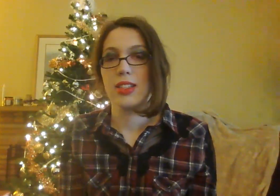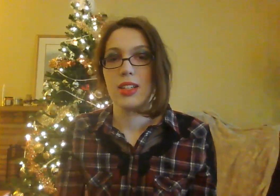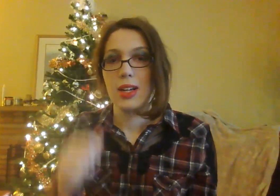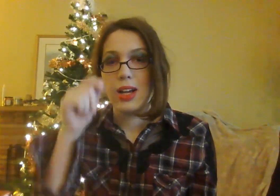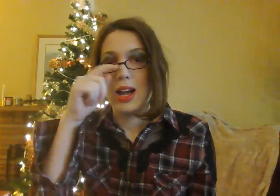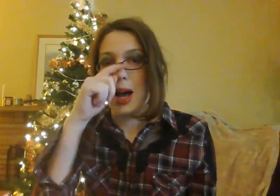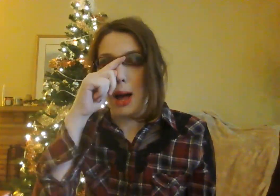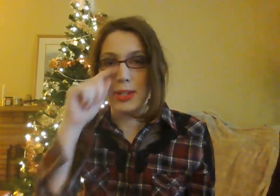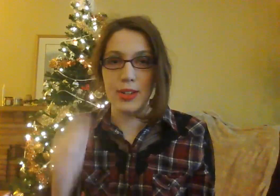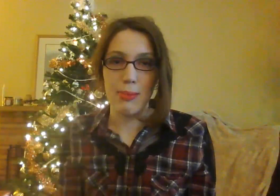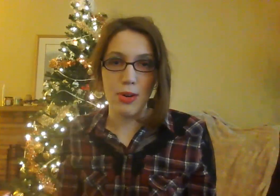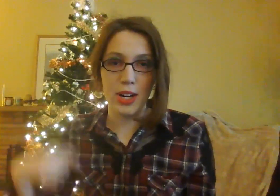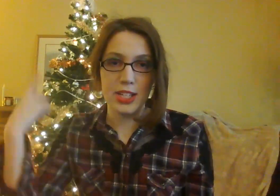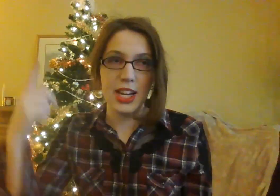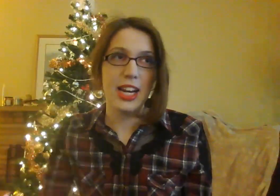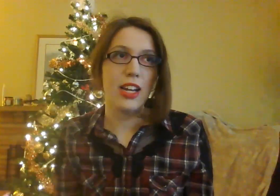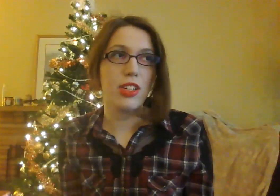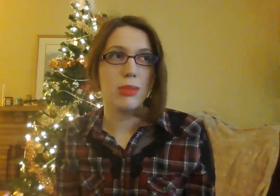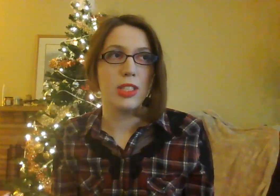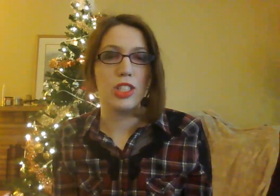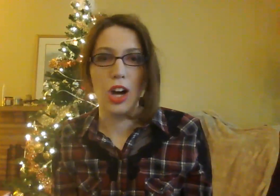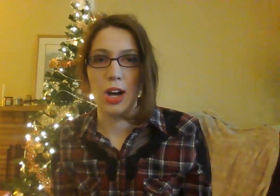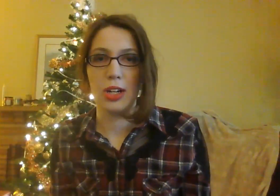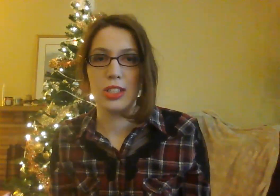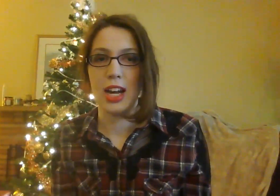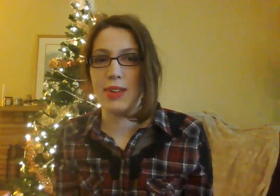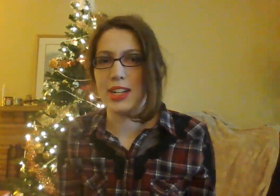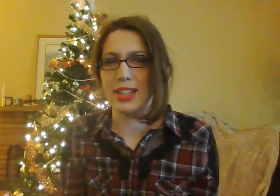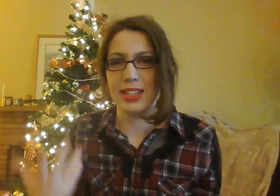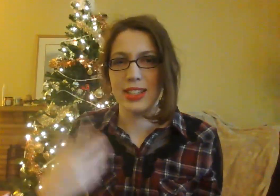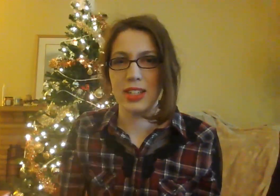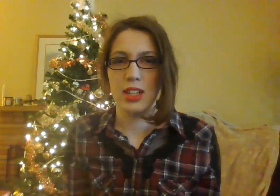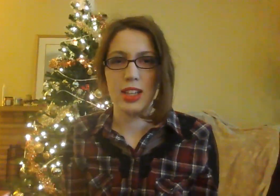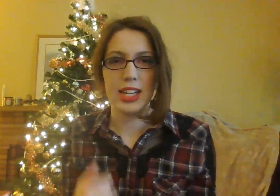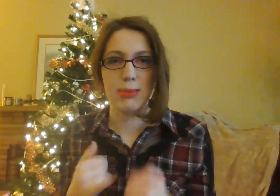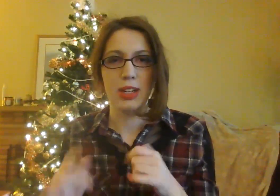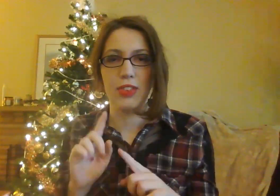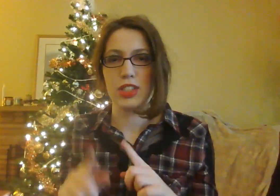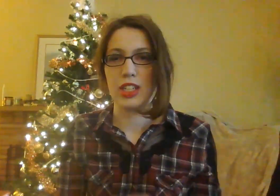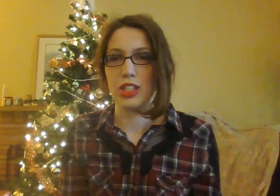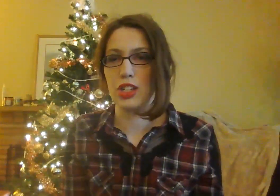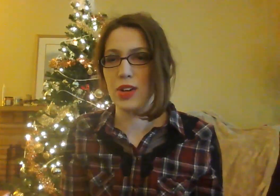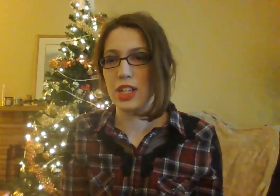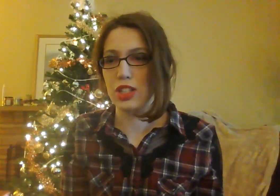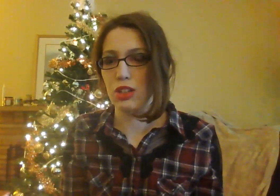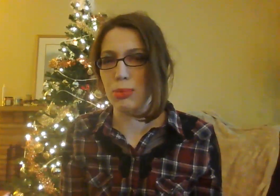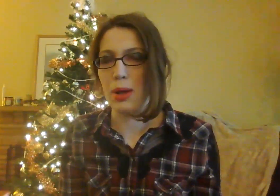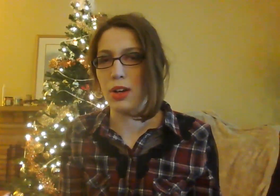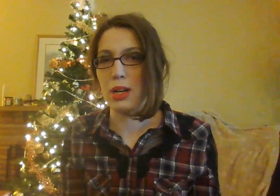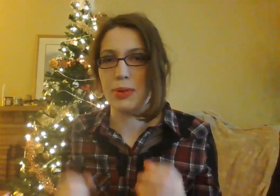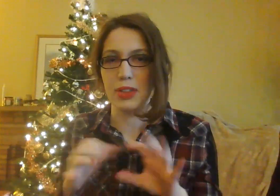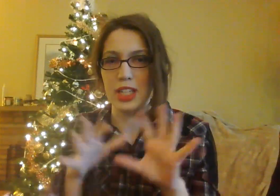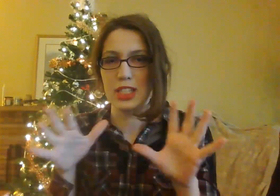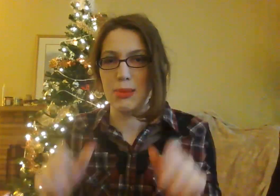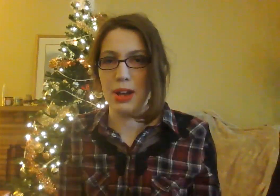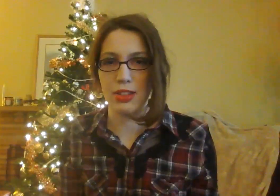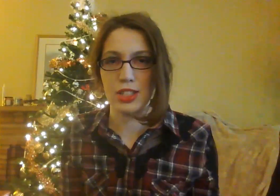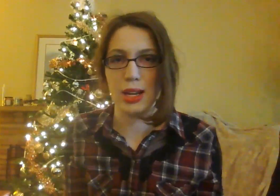Anyway, I'll be doing more zany Christmas songs. Kind of waited until the last minute it feels like to do it, so they're probably all going to be released at about the same